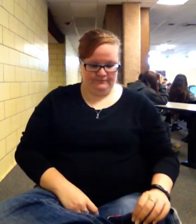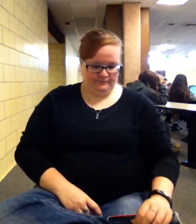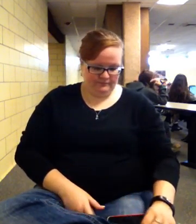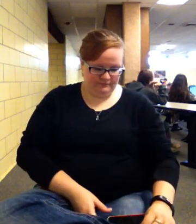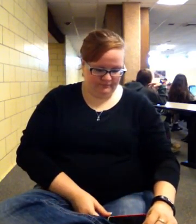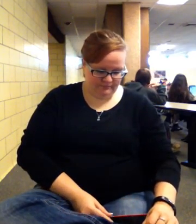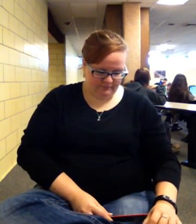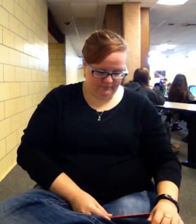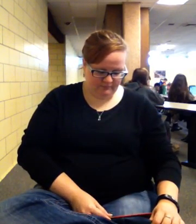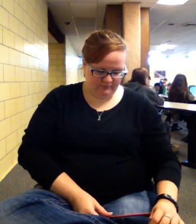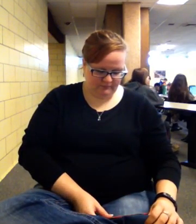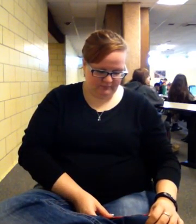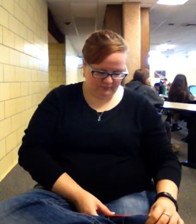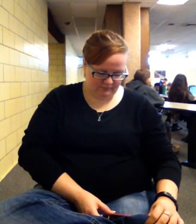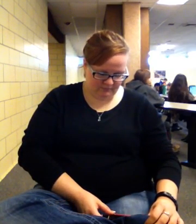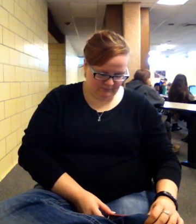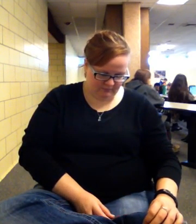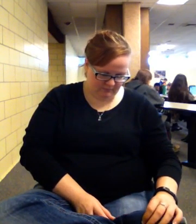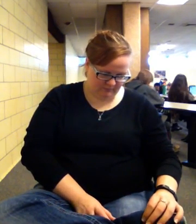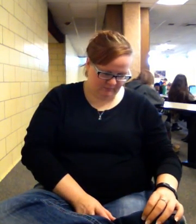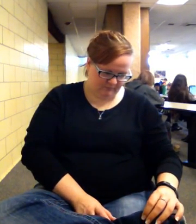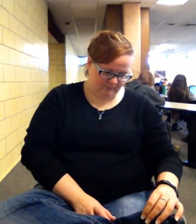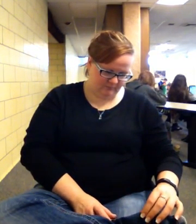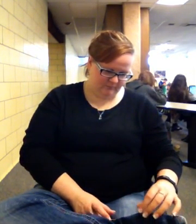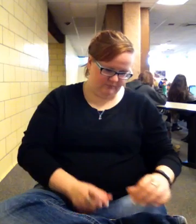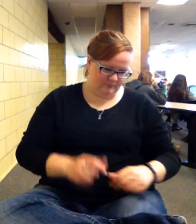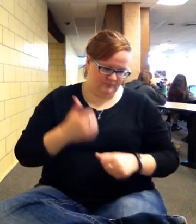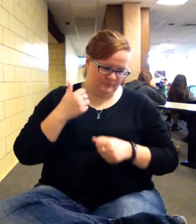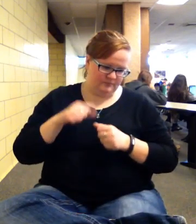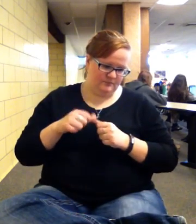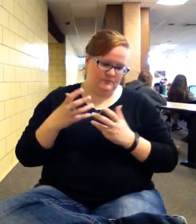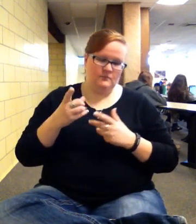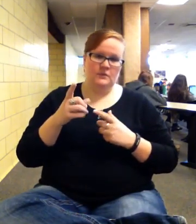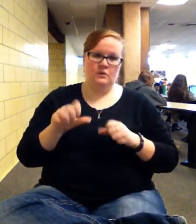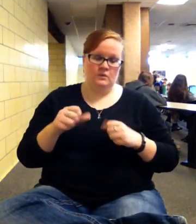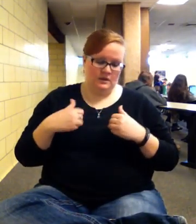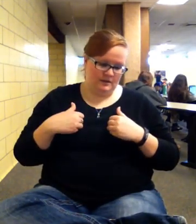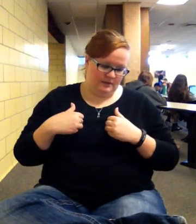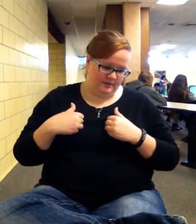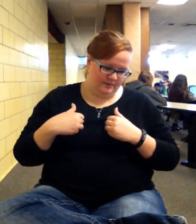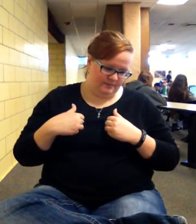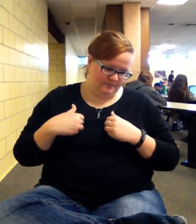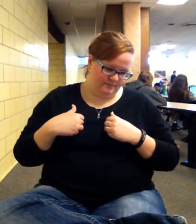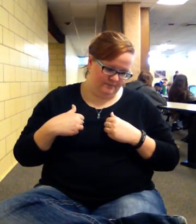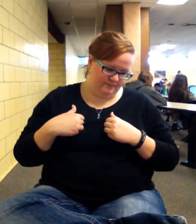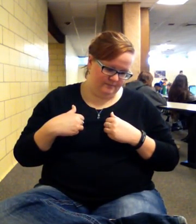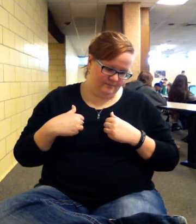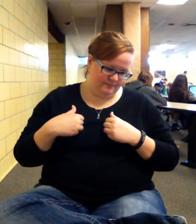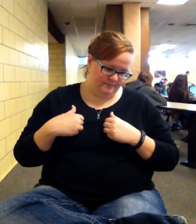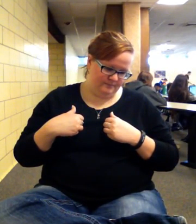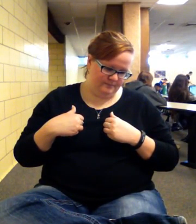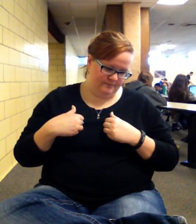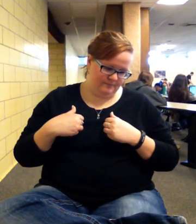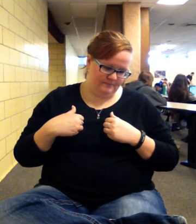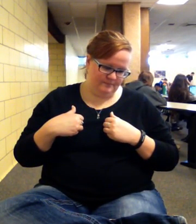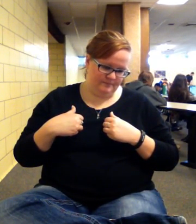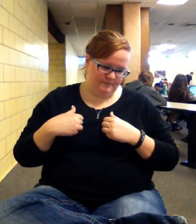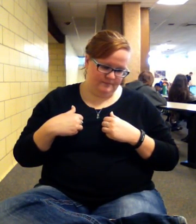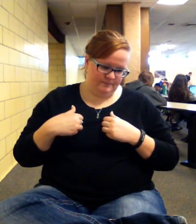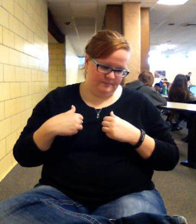So then remember with discounted payback period, what's happening is the time period zero cash flow, a dollar is worth a dollar, so